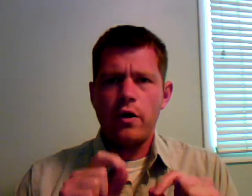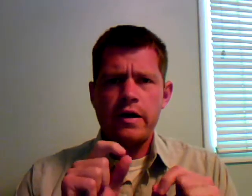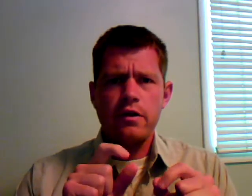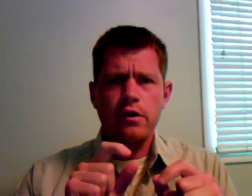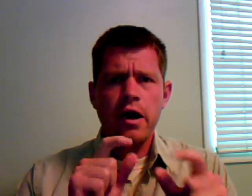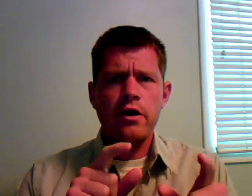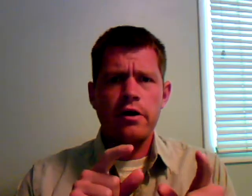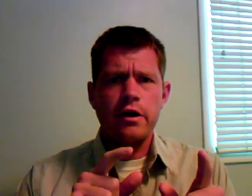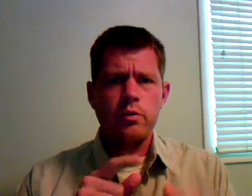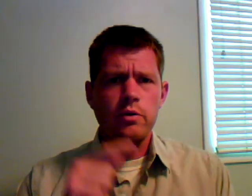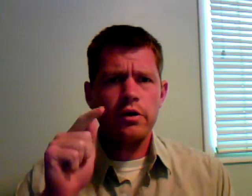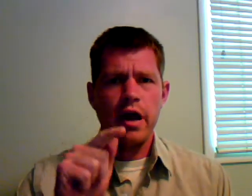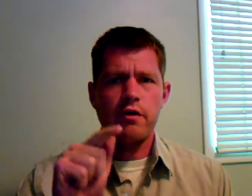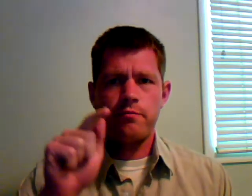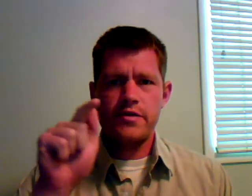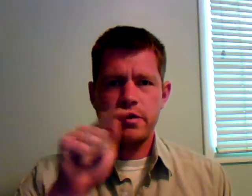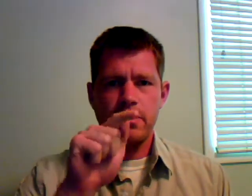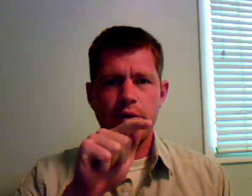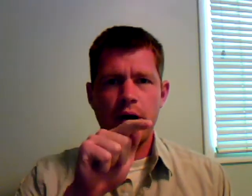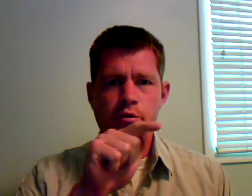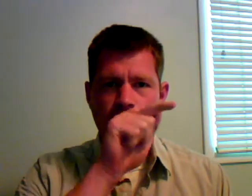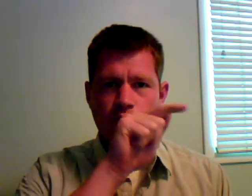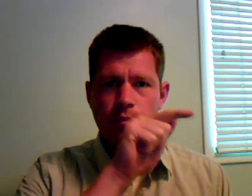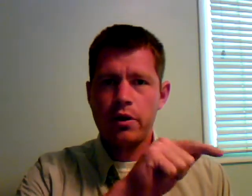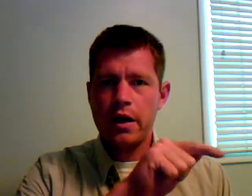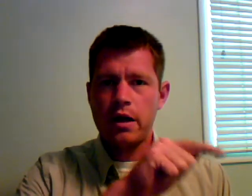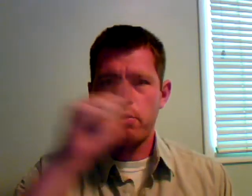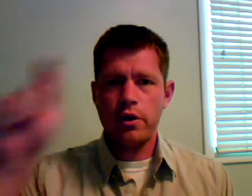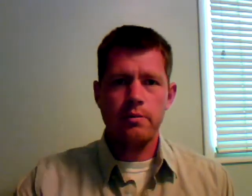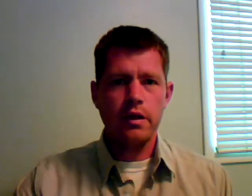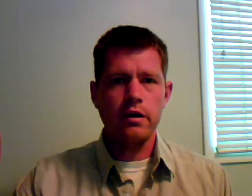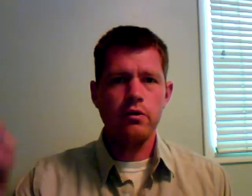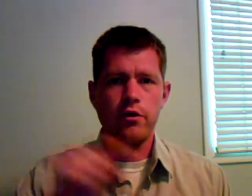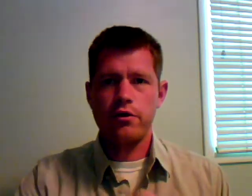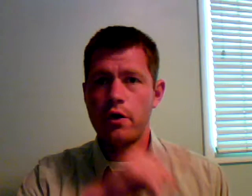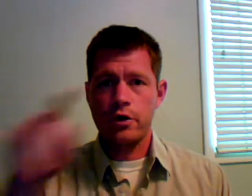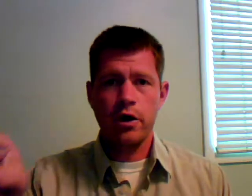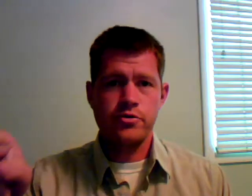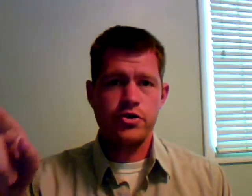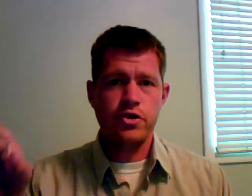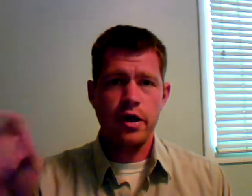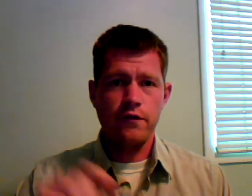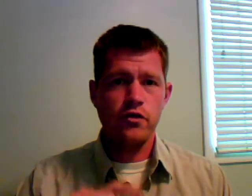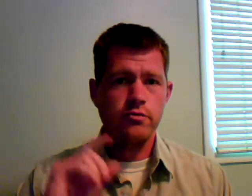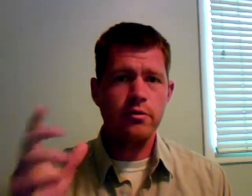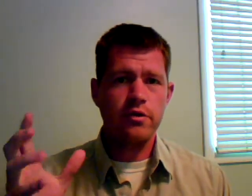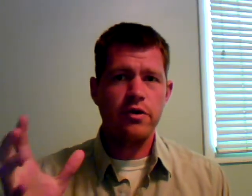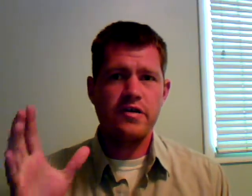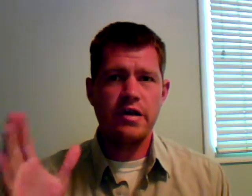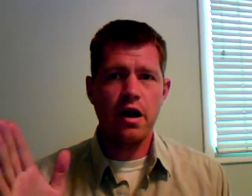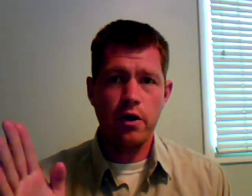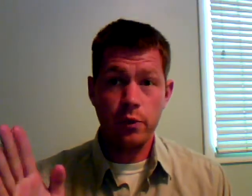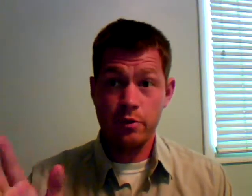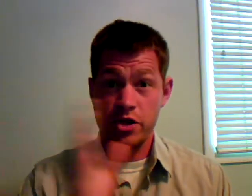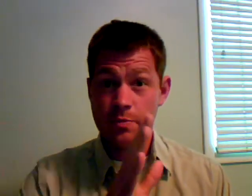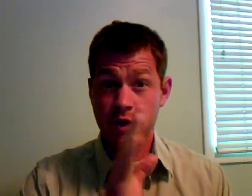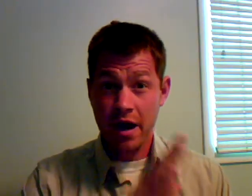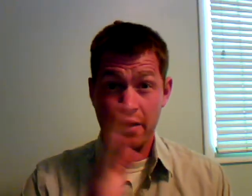in the lottery, we really have basically the plot moving from point A to point B with no interruptions, right? If you remember the things they carried, we were jumping around